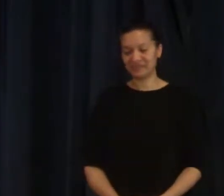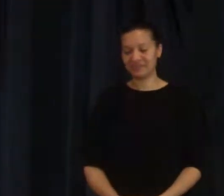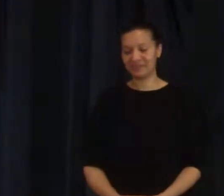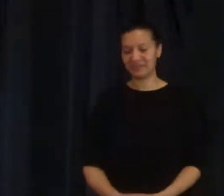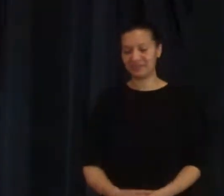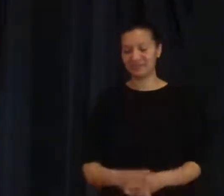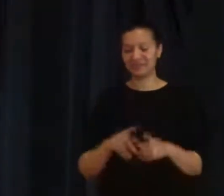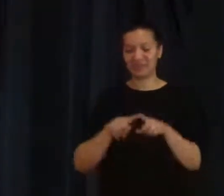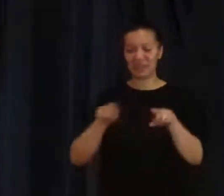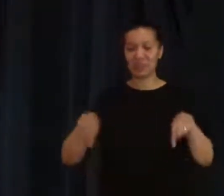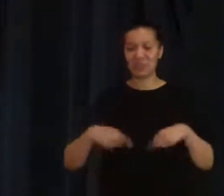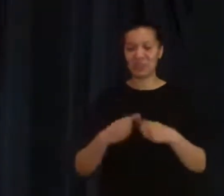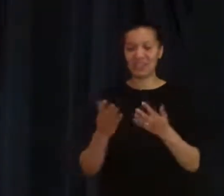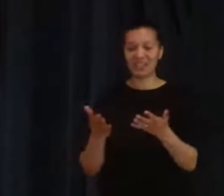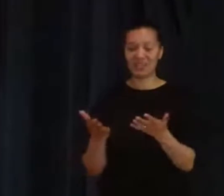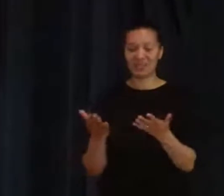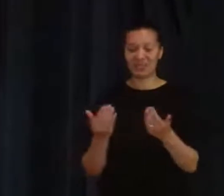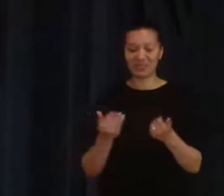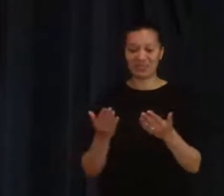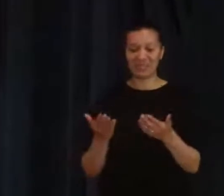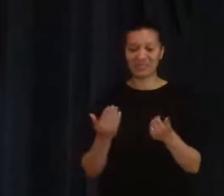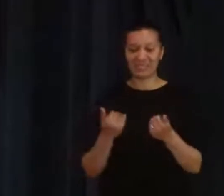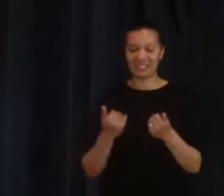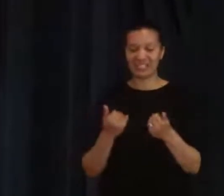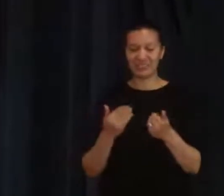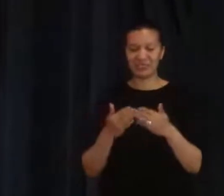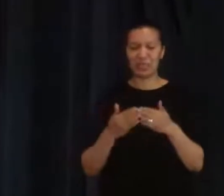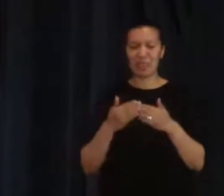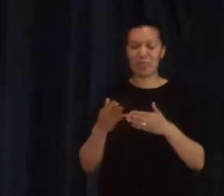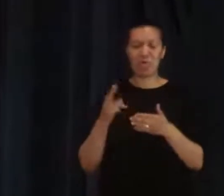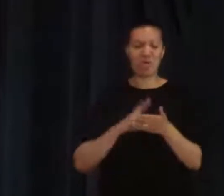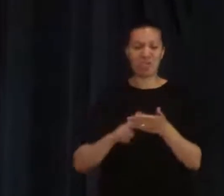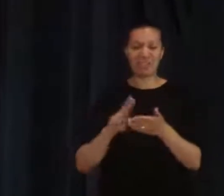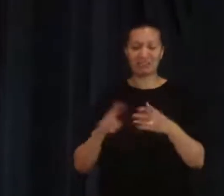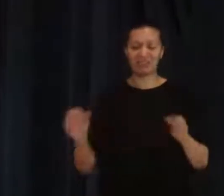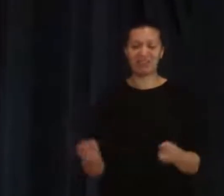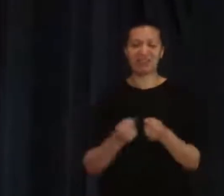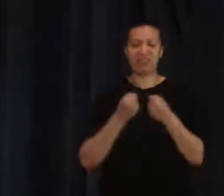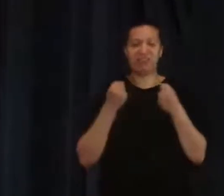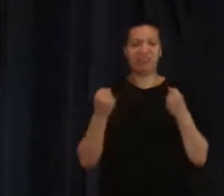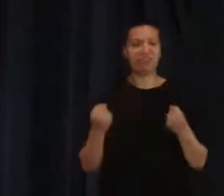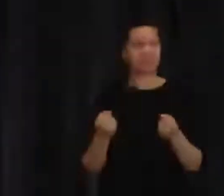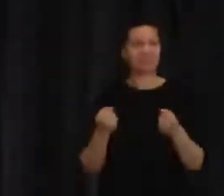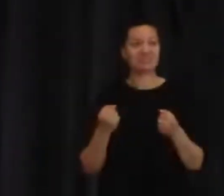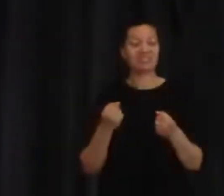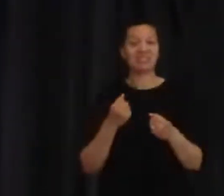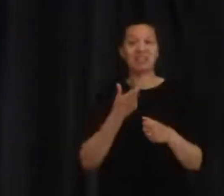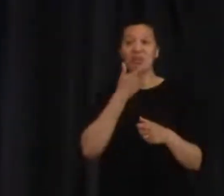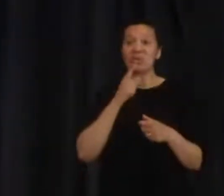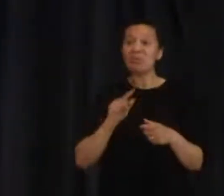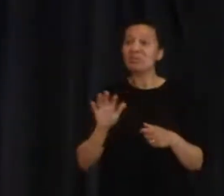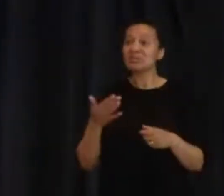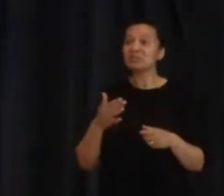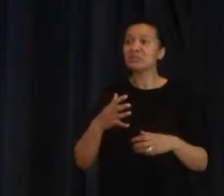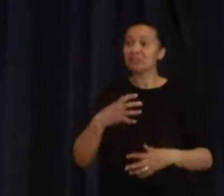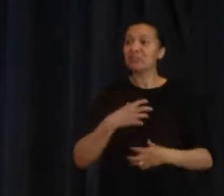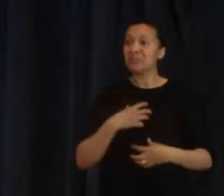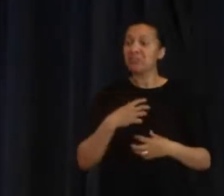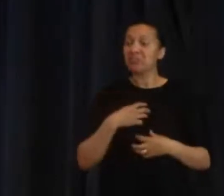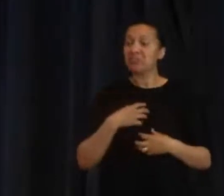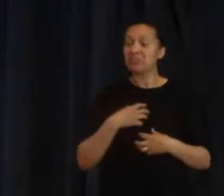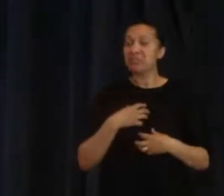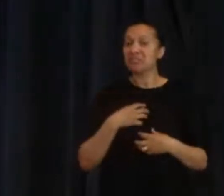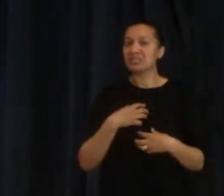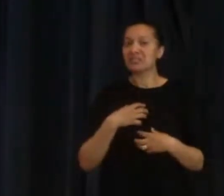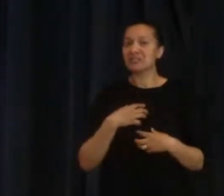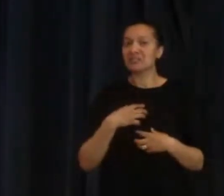We receive supernatural power. And that's what scares people sometimes because they feel a little bit out of